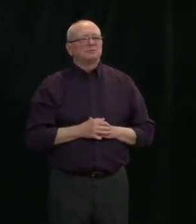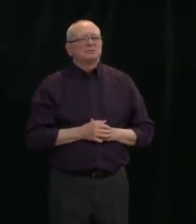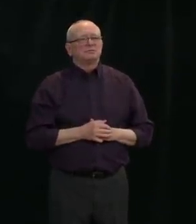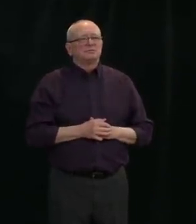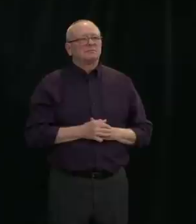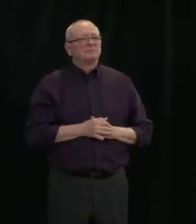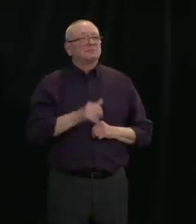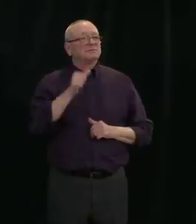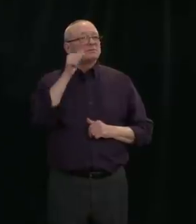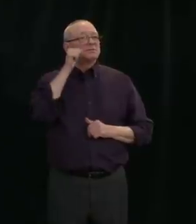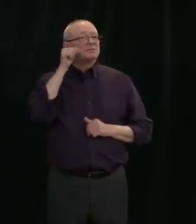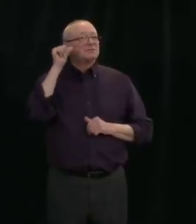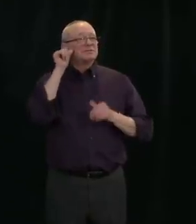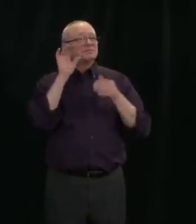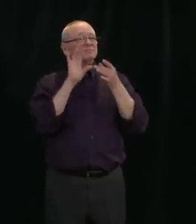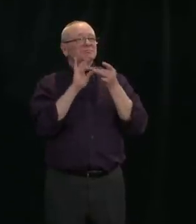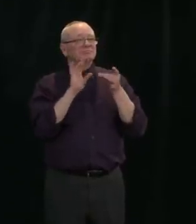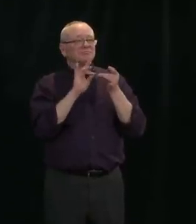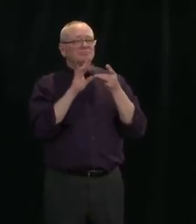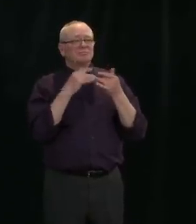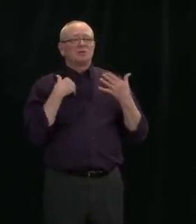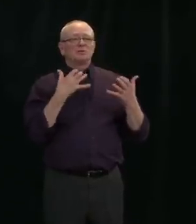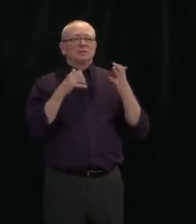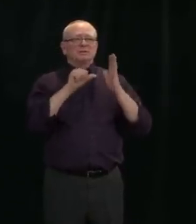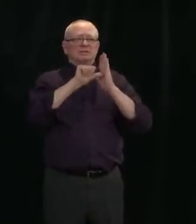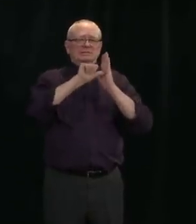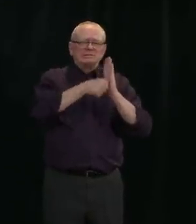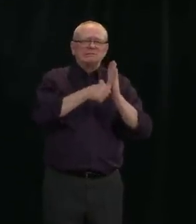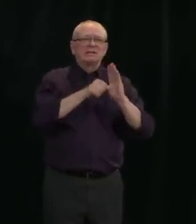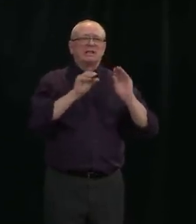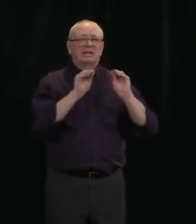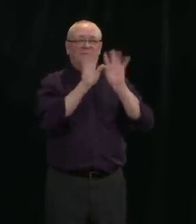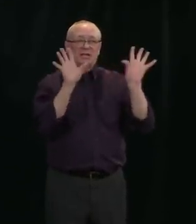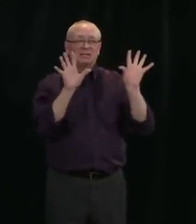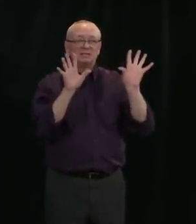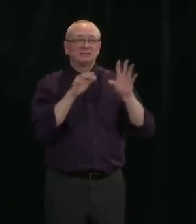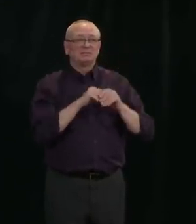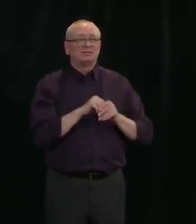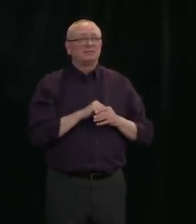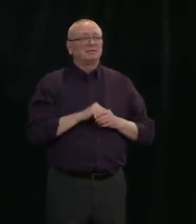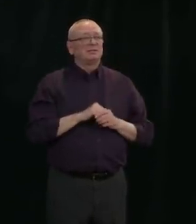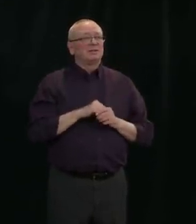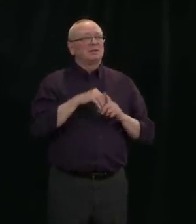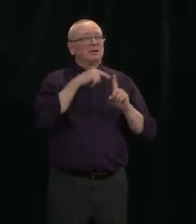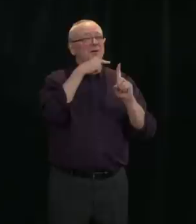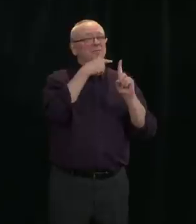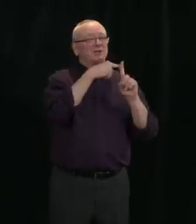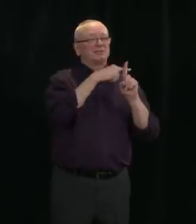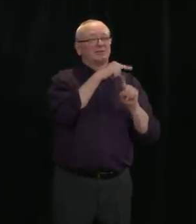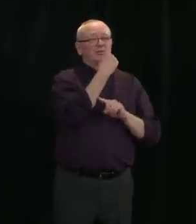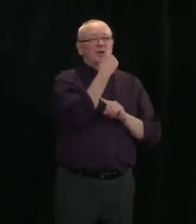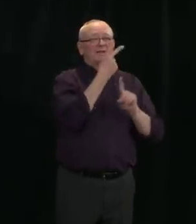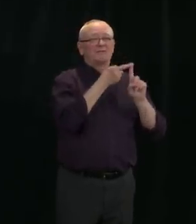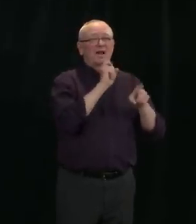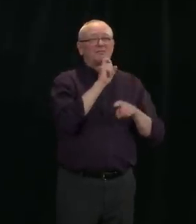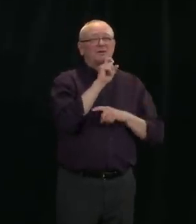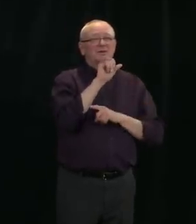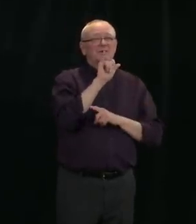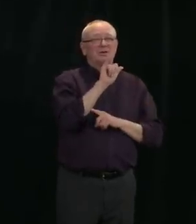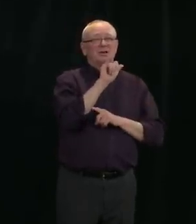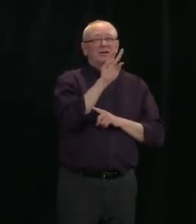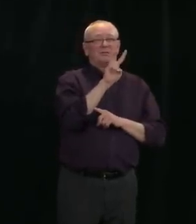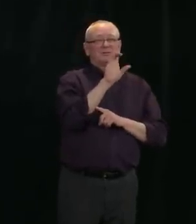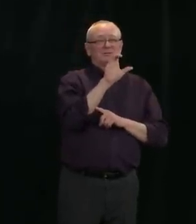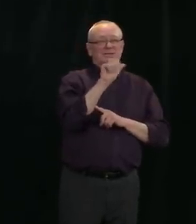provided yesterday regarding a positive case of COVID-19 reported at the YWCA Calgary's Sheriff King home.